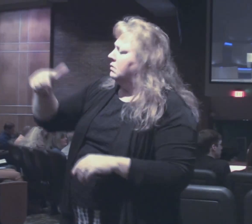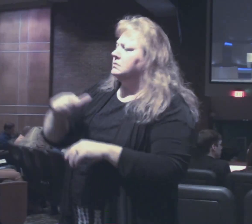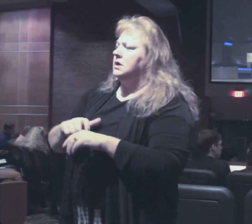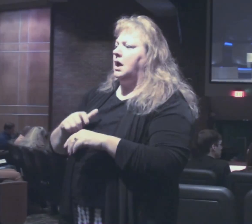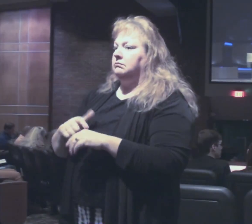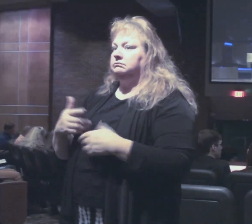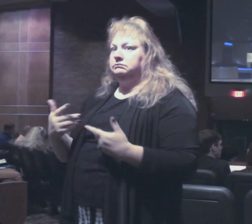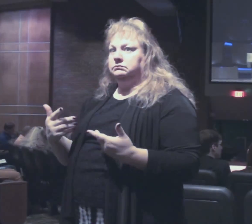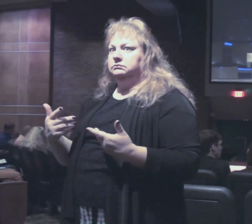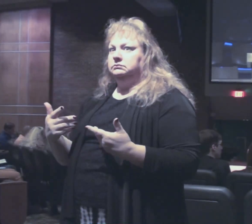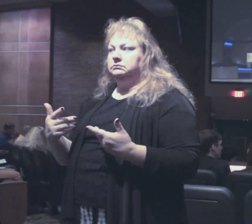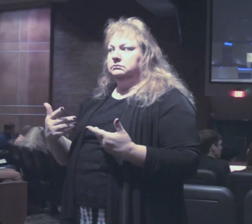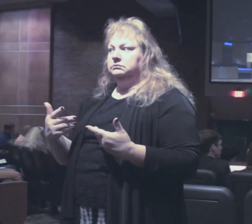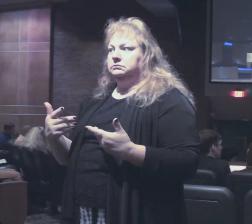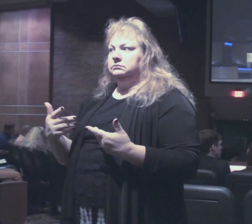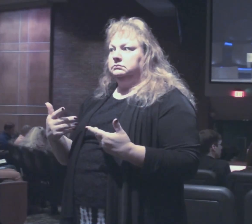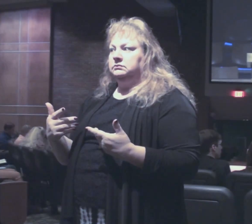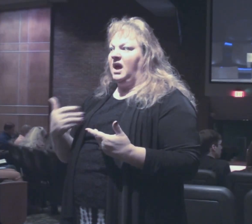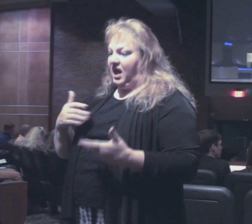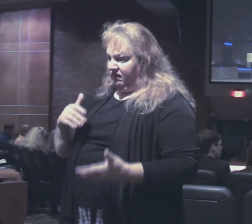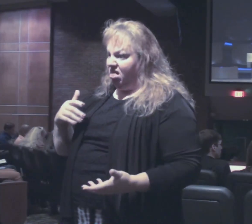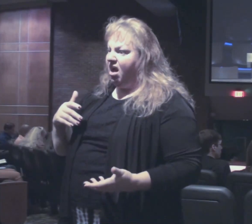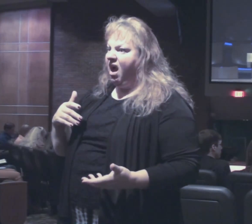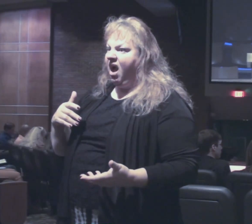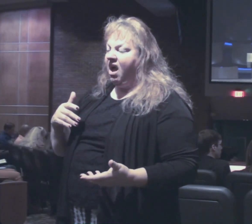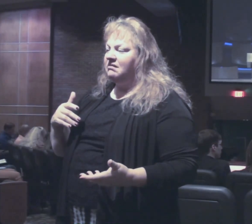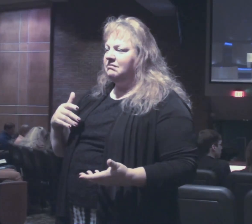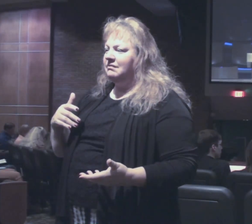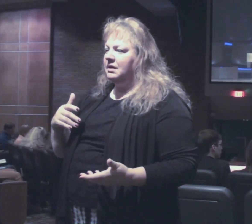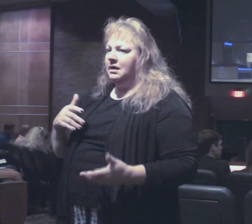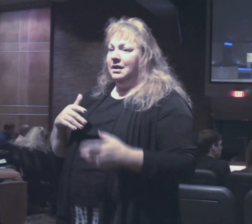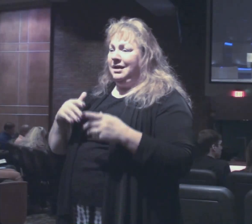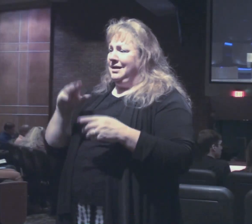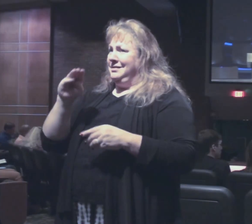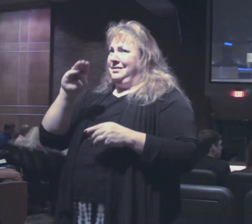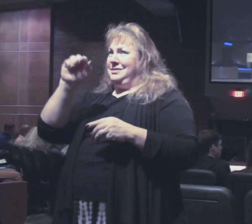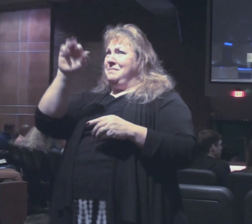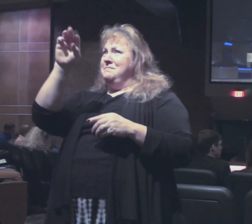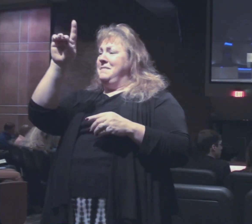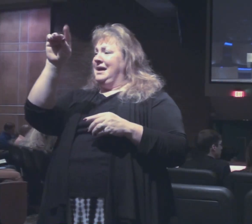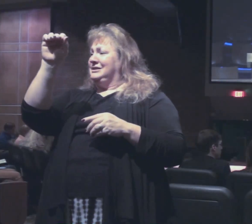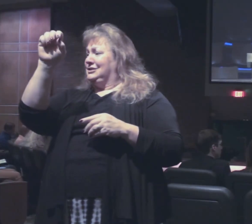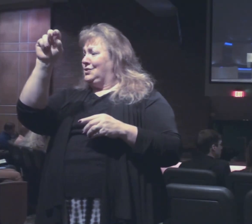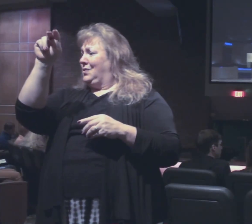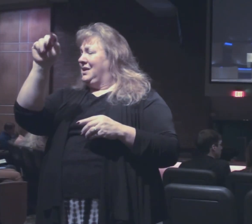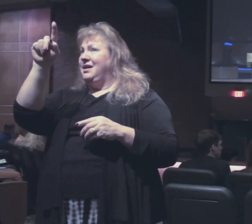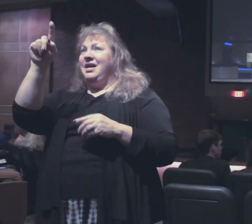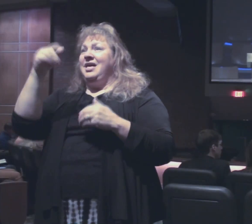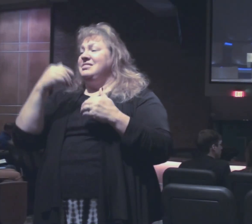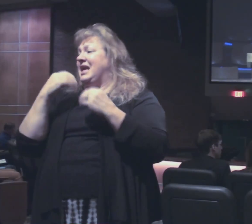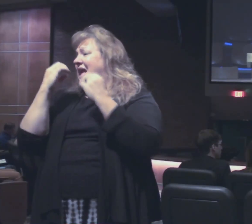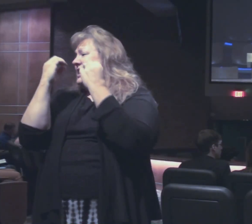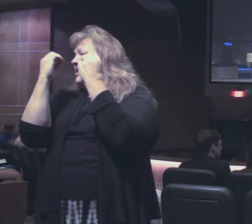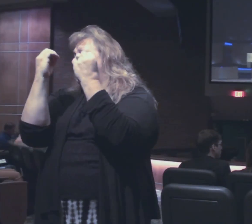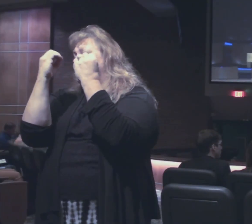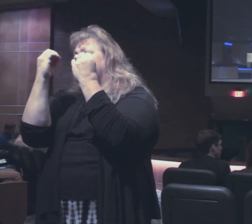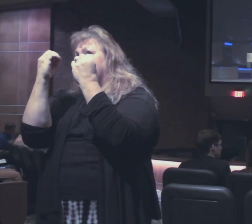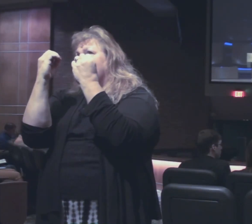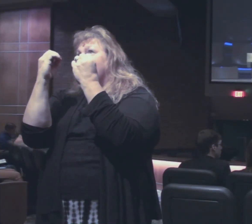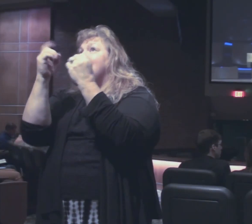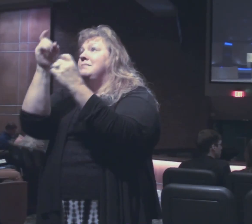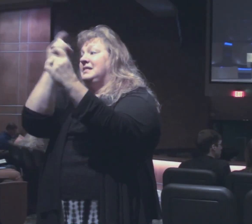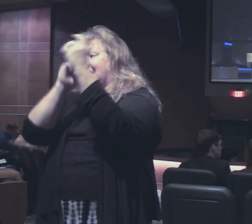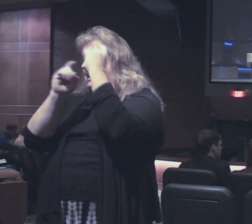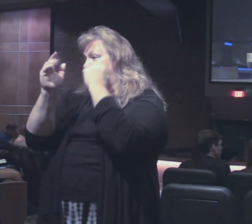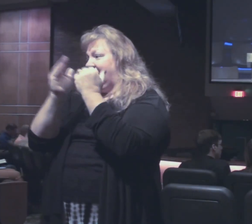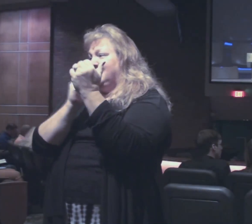you know, we've got really a lot. The Macedonians have given liberally and they're still, as we saw in